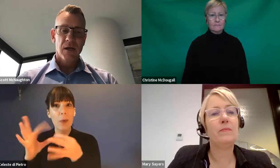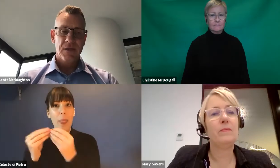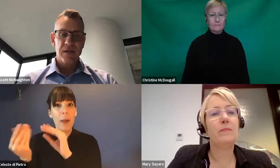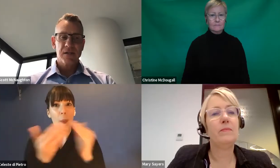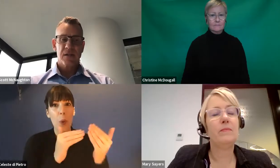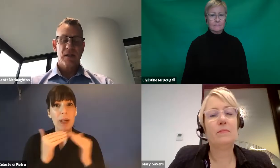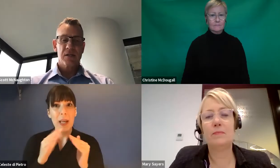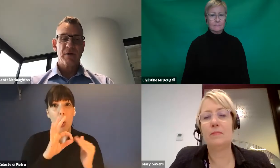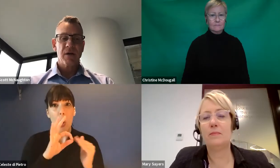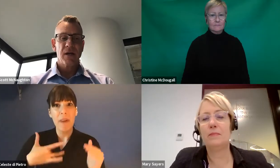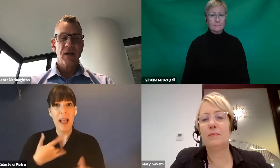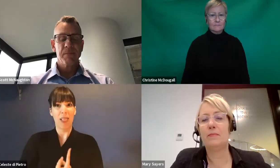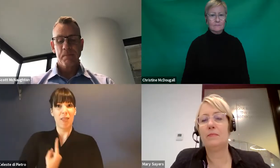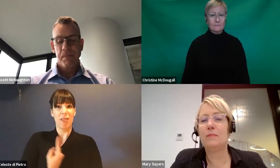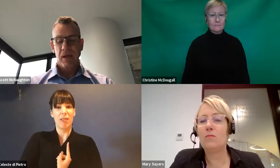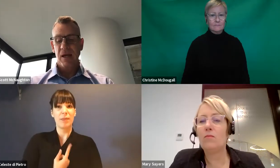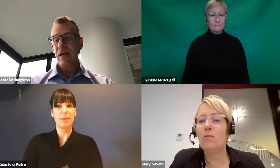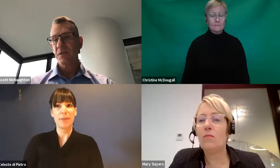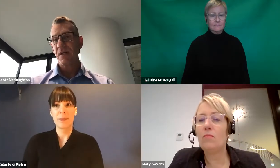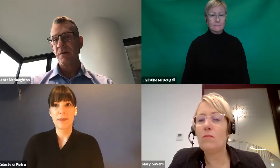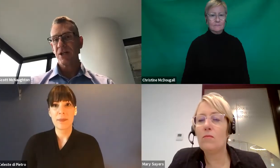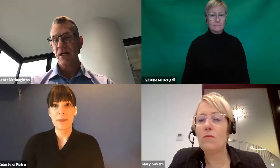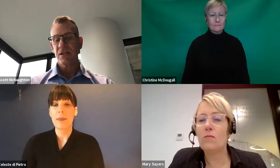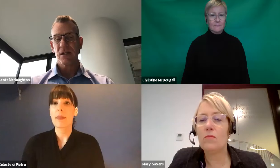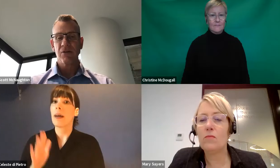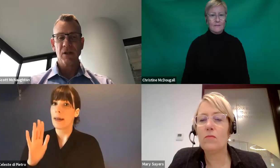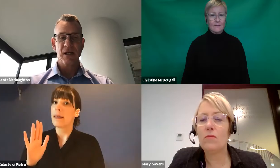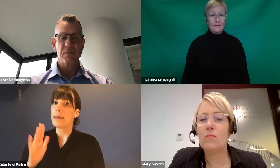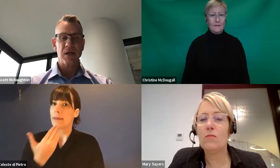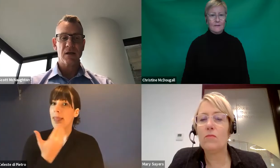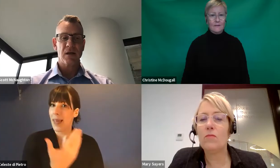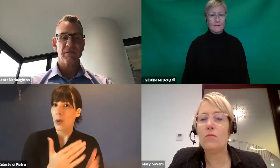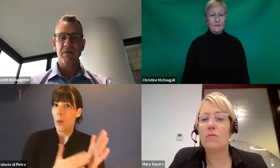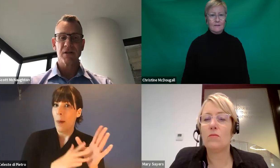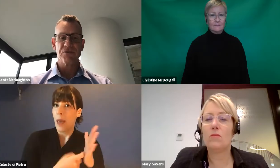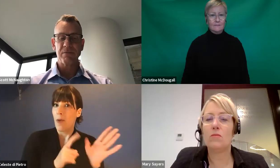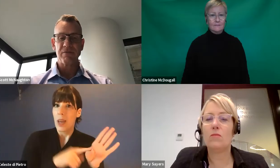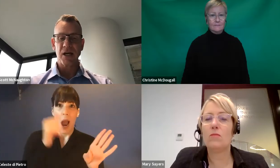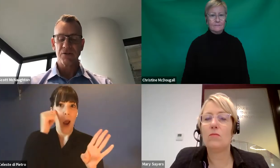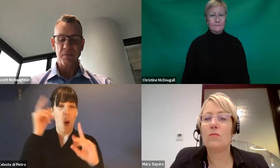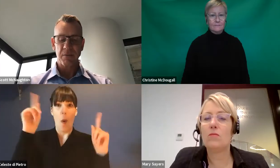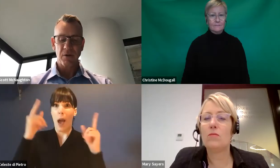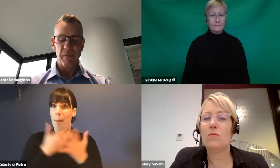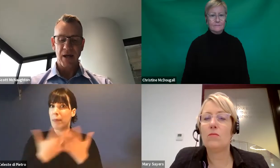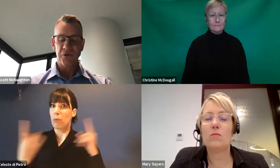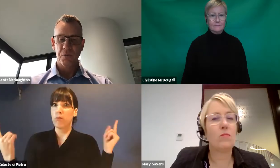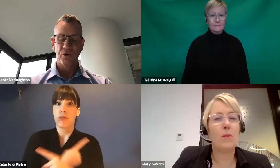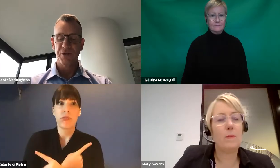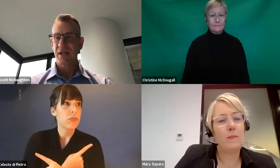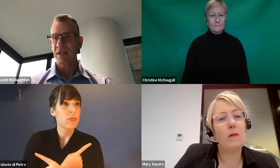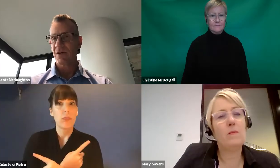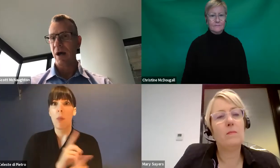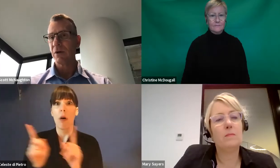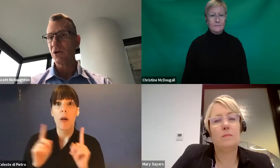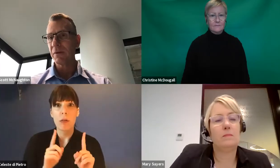Yeah, thanks. Thanks, Mary. And it has been a big change. It really has been a very disruptive change for people about our normal